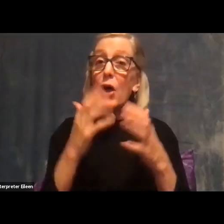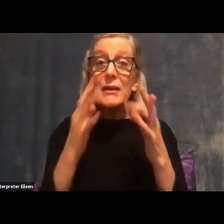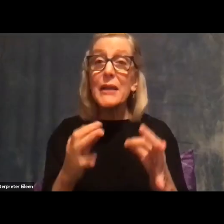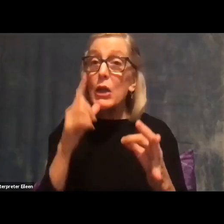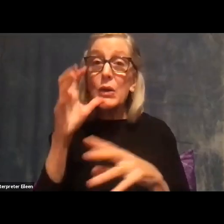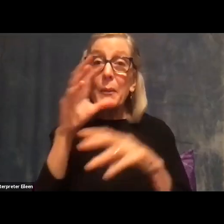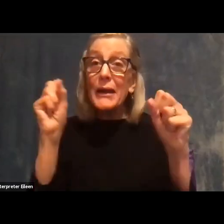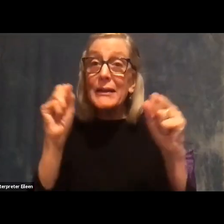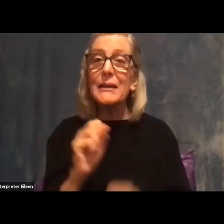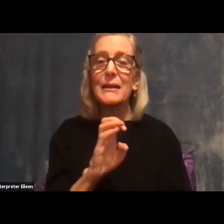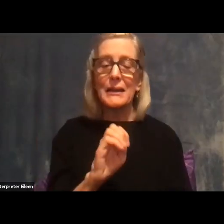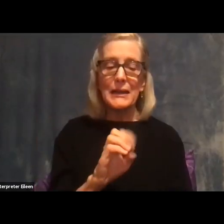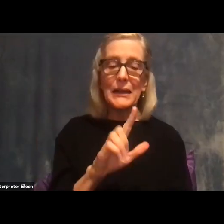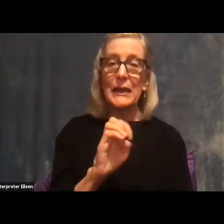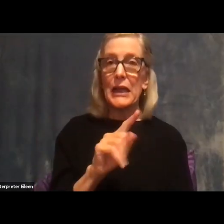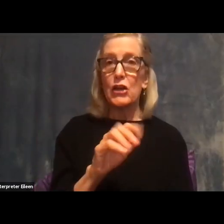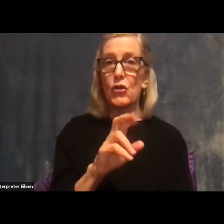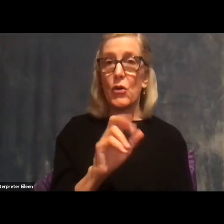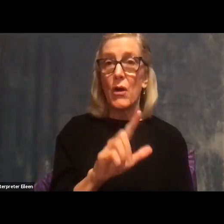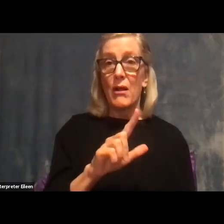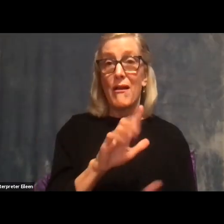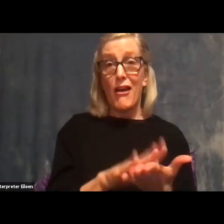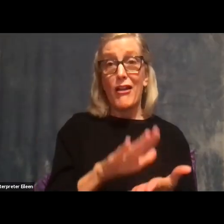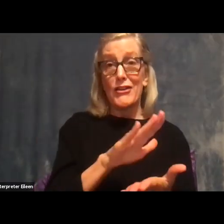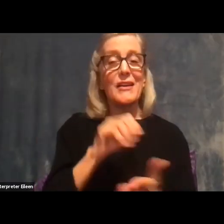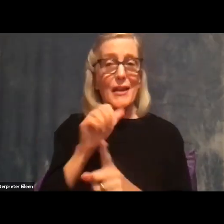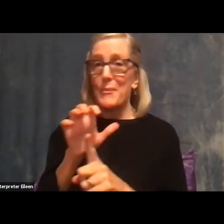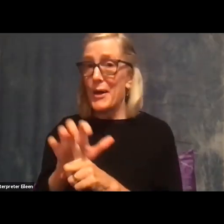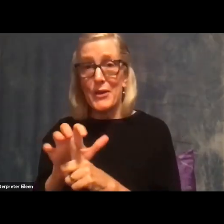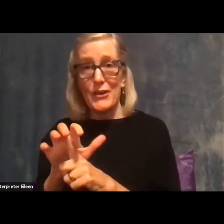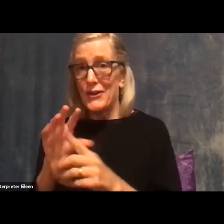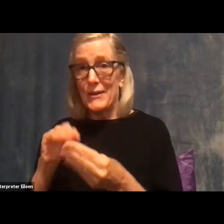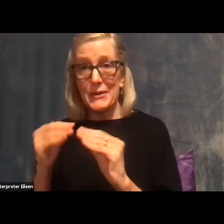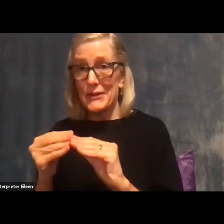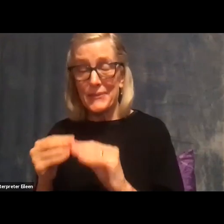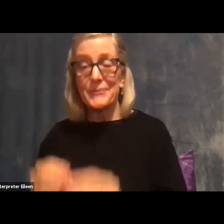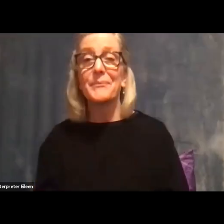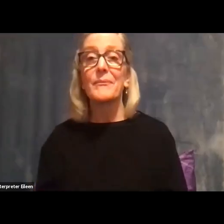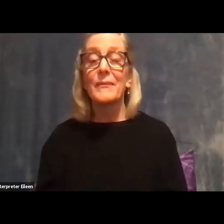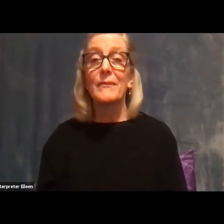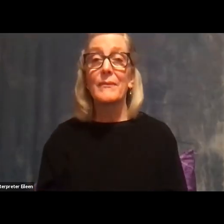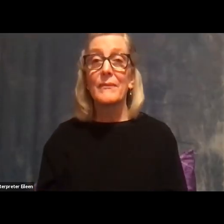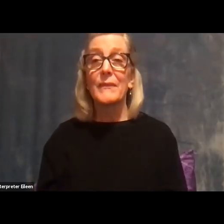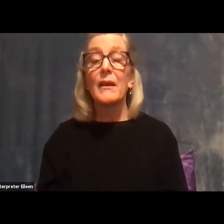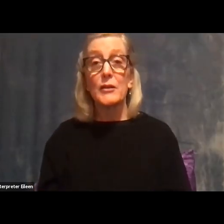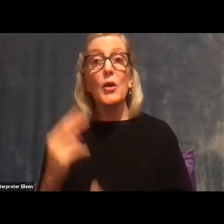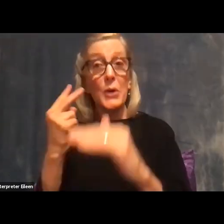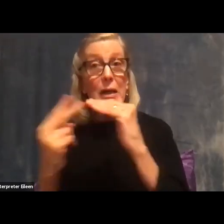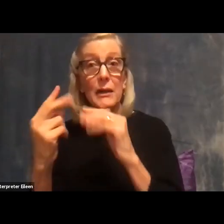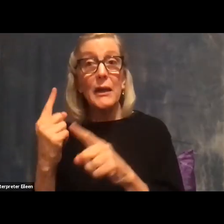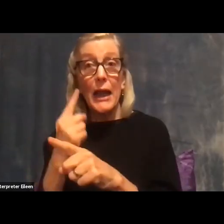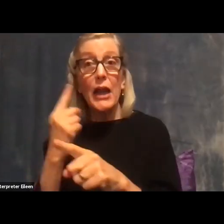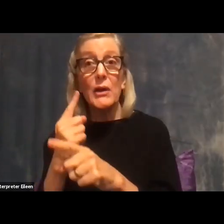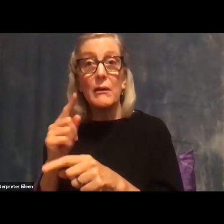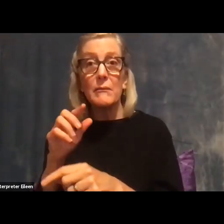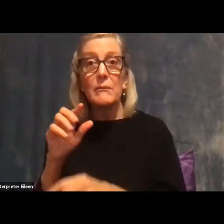the presidency. So the national polls did accurately predict the popular vote, uh, but because we didn't have those high quality state polls,